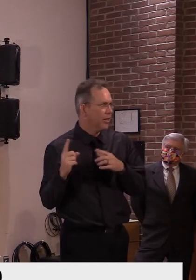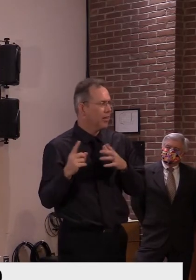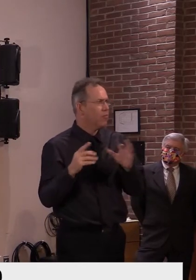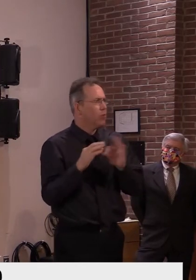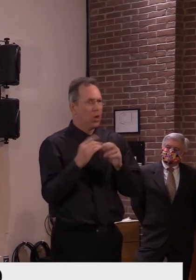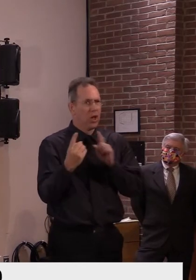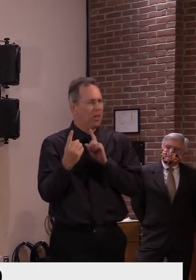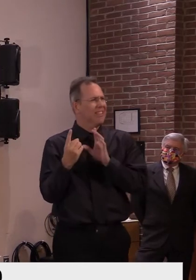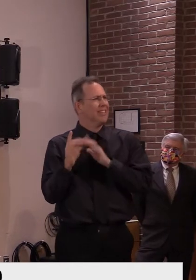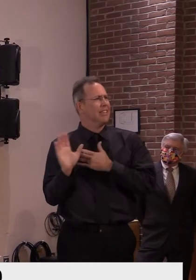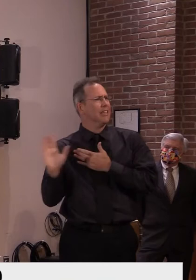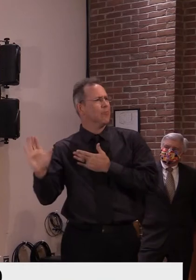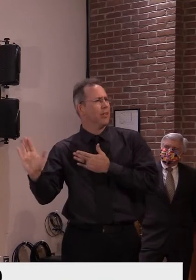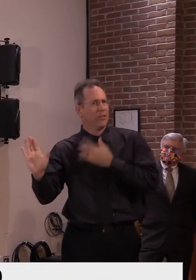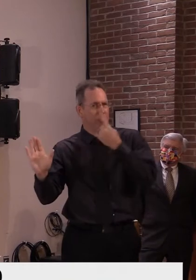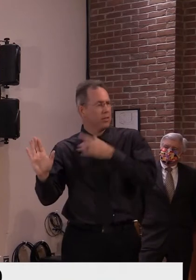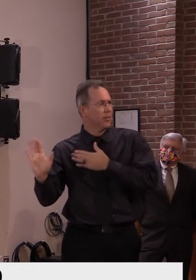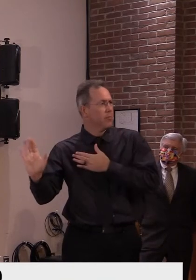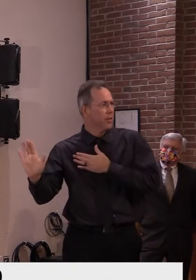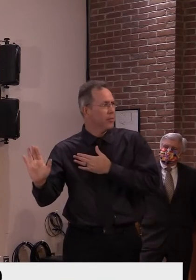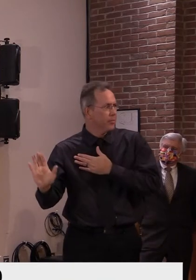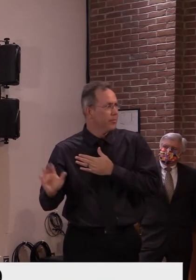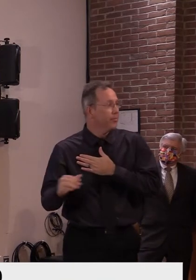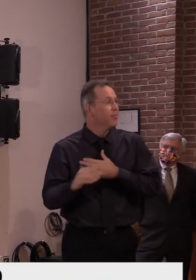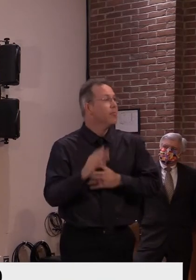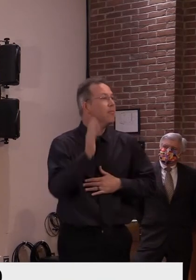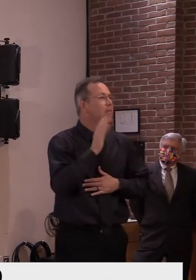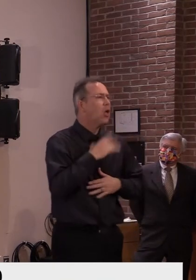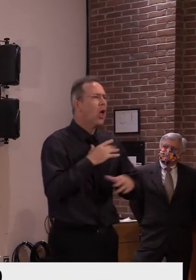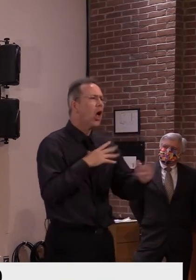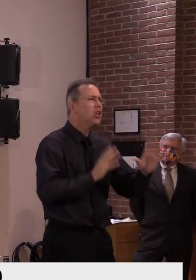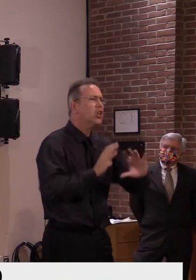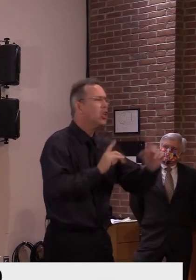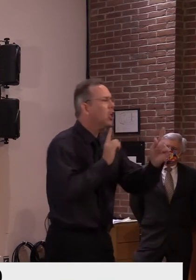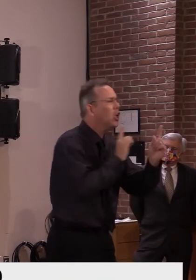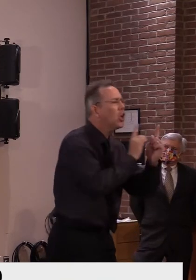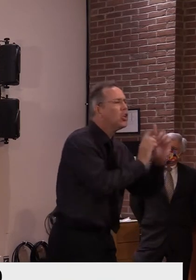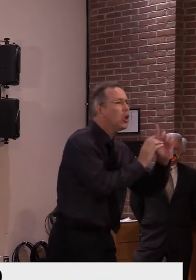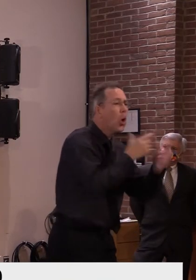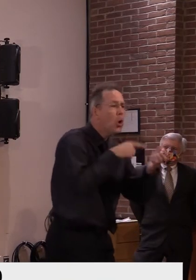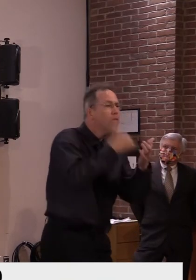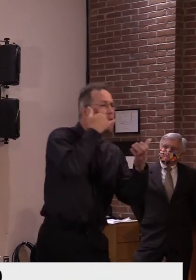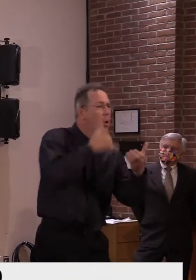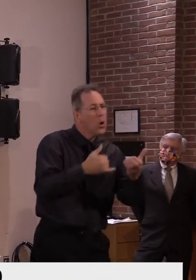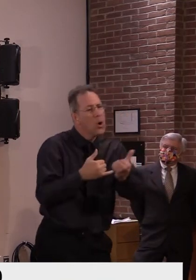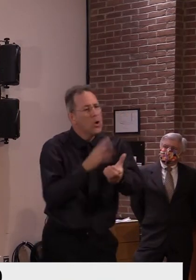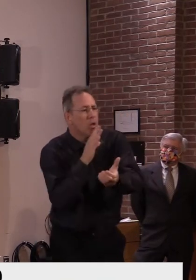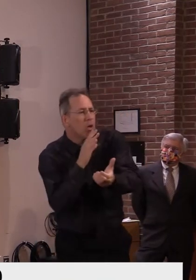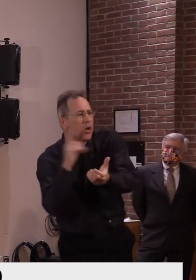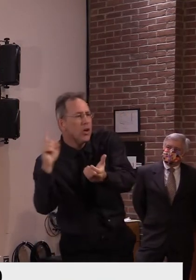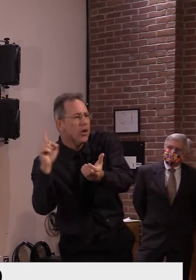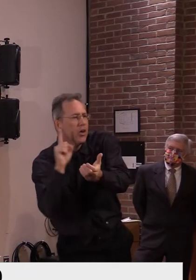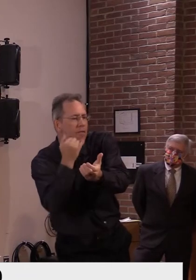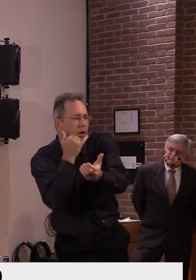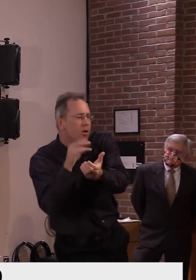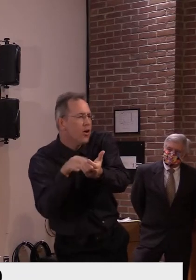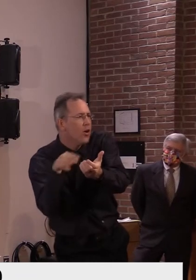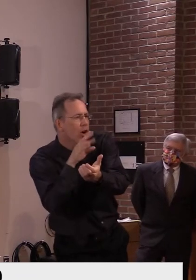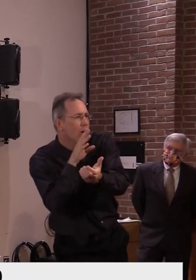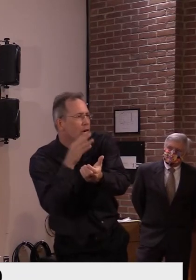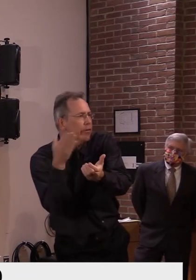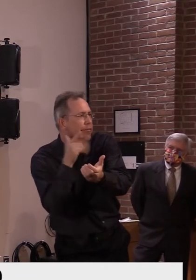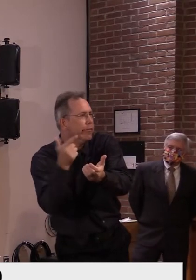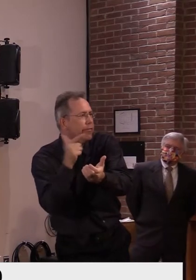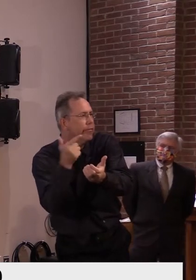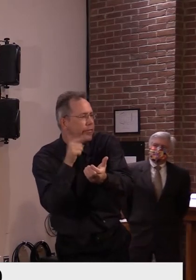space. Now at a time of a pandemic, if somebody's closer than six feet to us, I think we notice